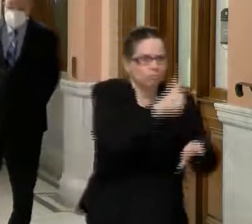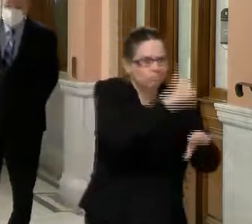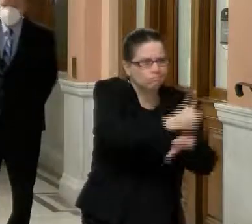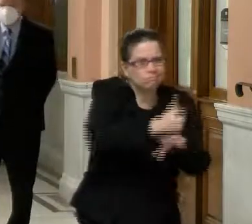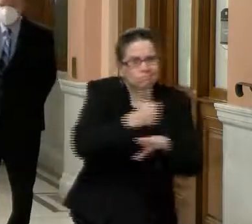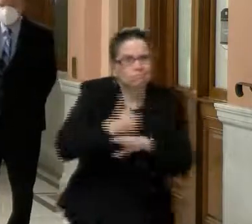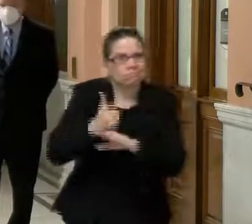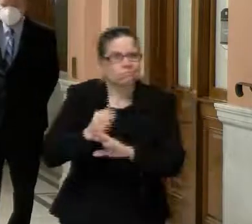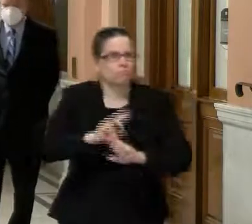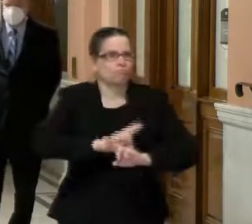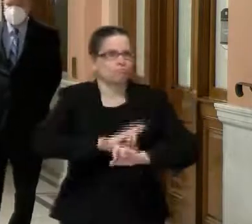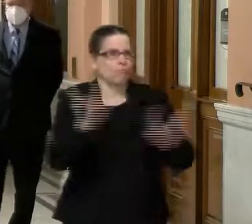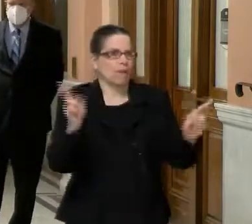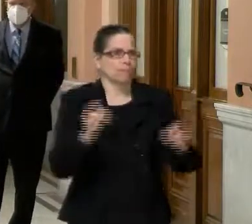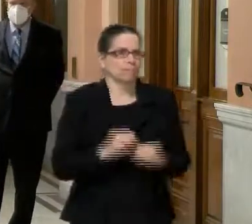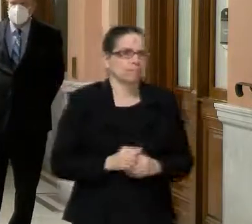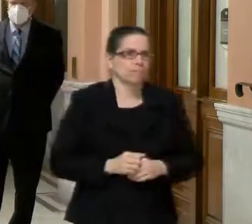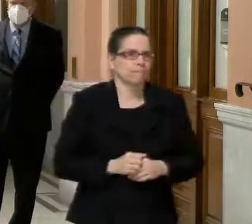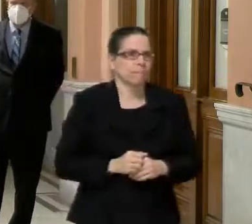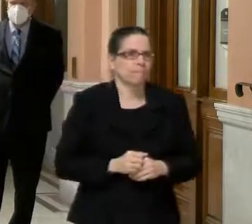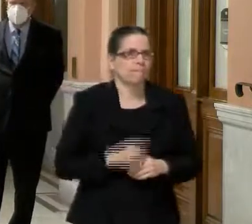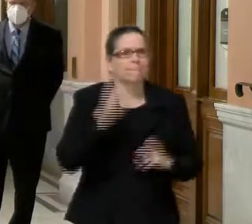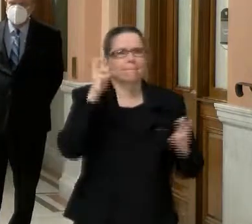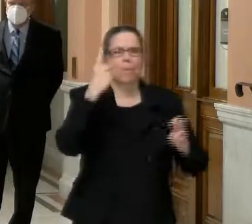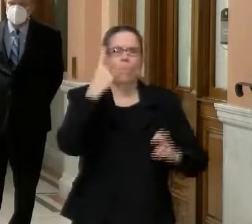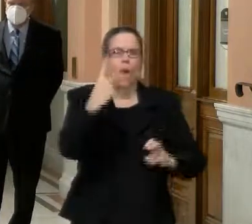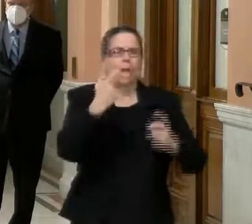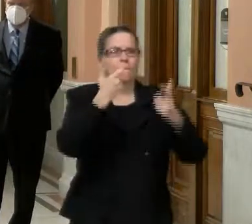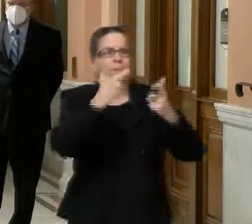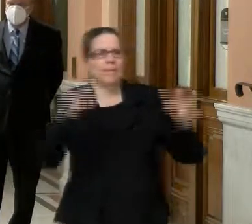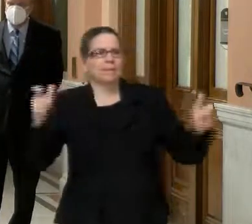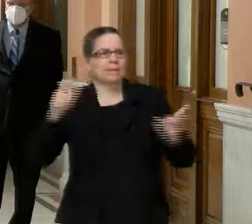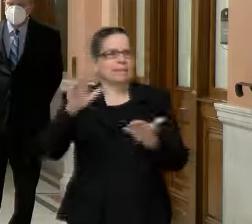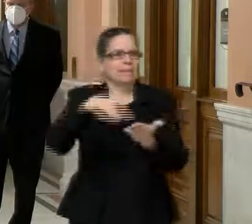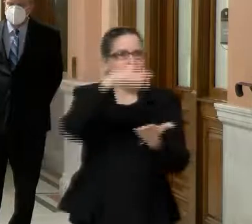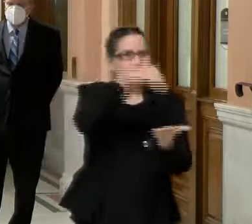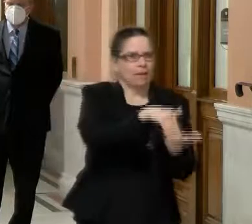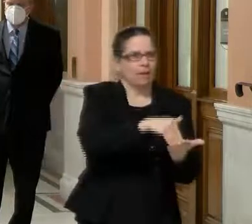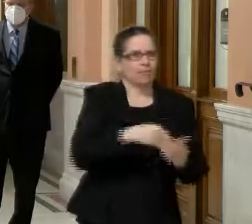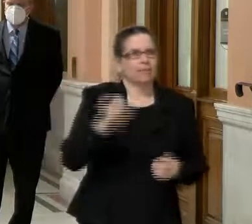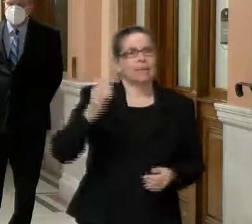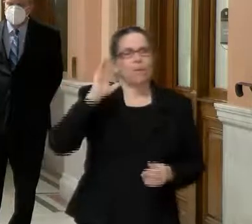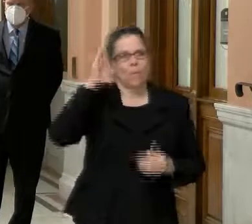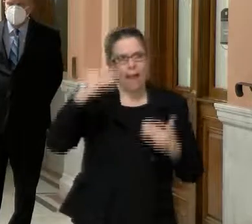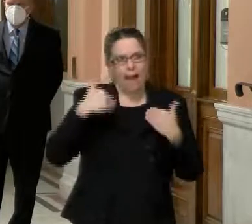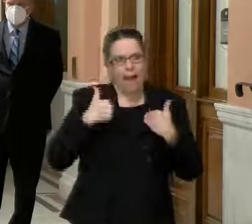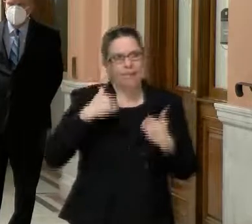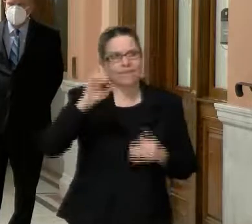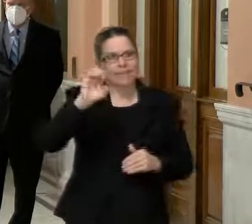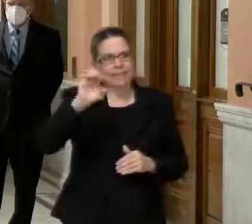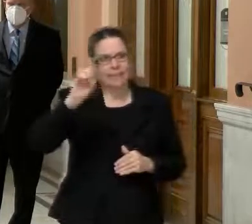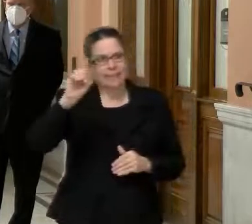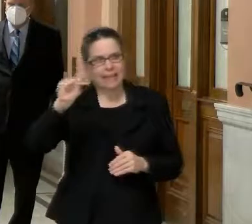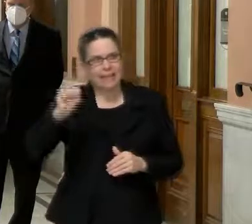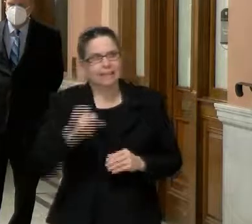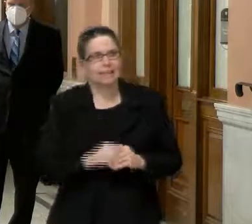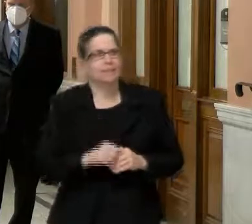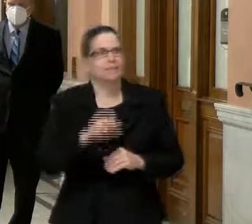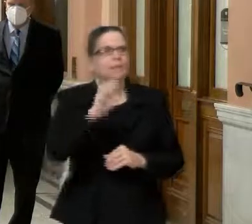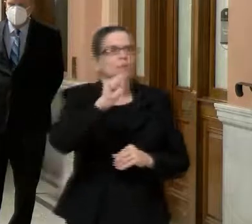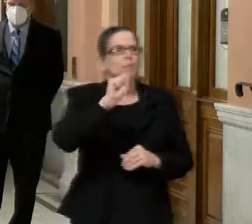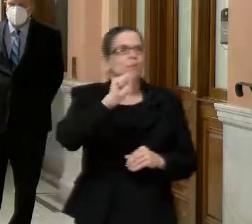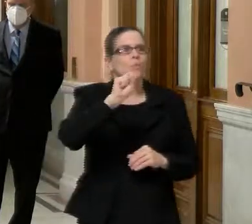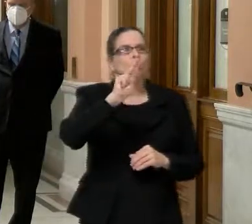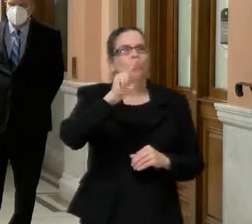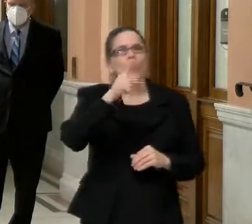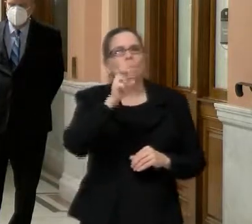that, uh, option. So, we'll have our EDS site, we'll have a super site, uh, we will have the mobile